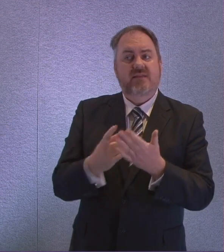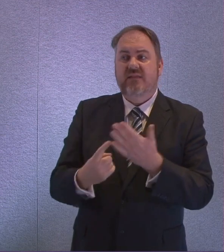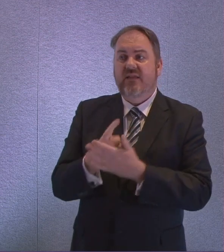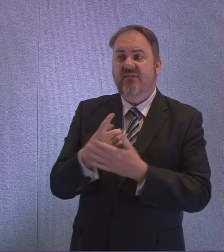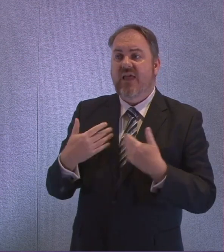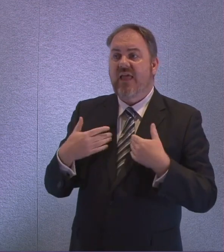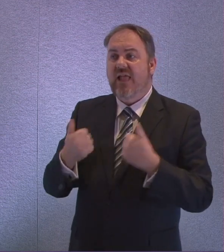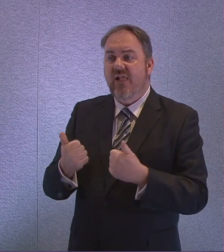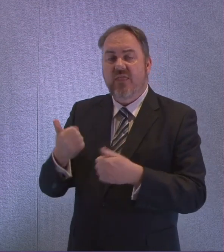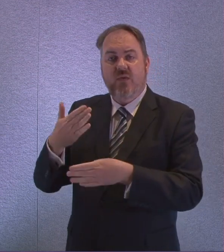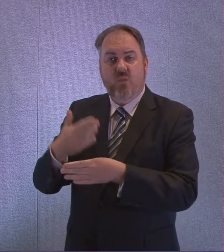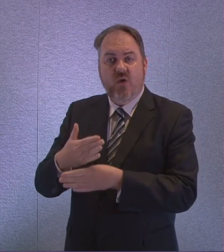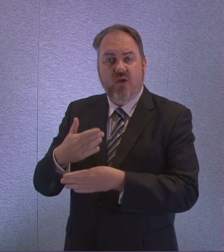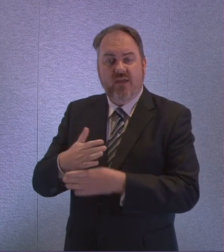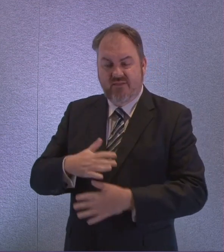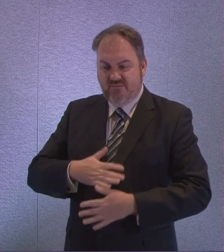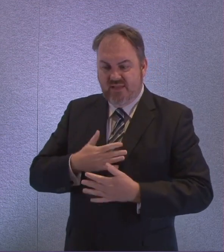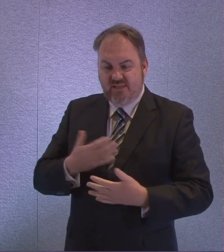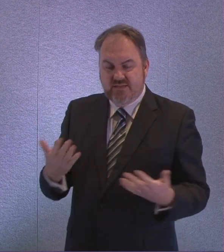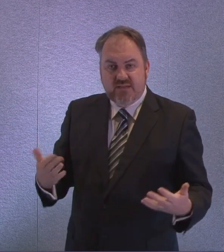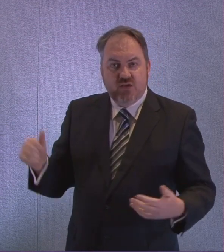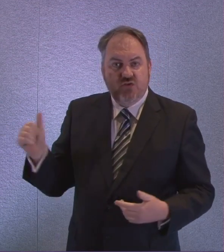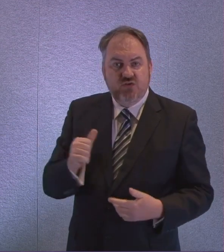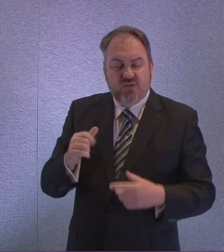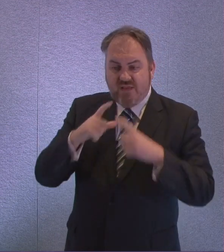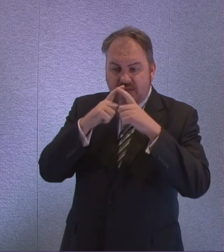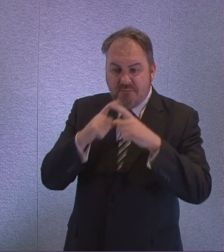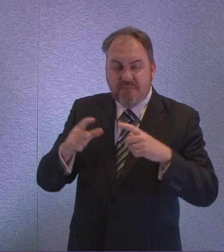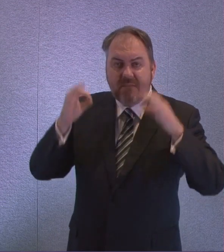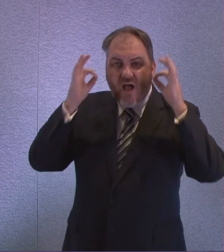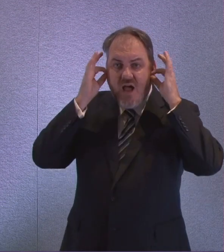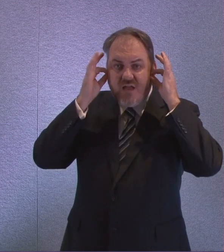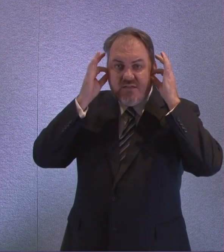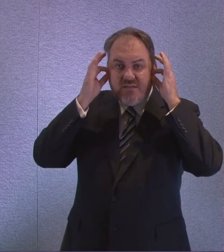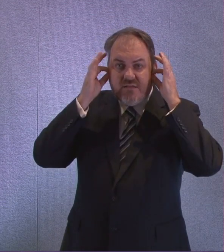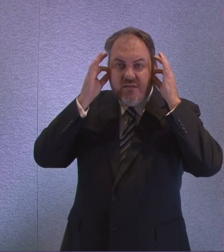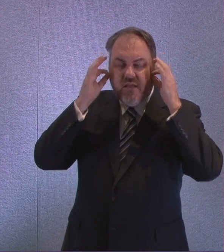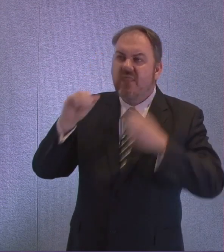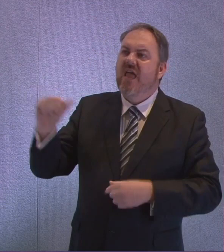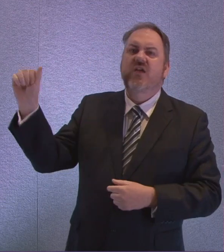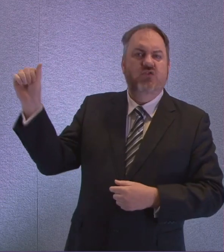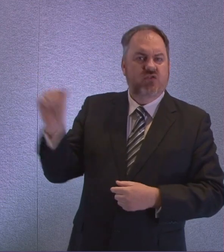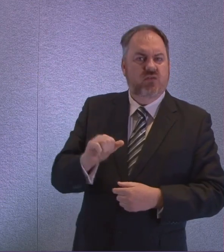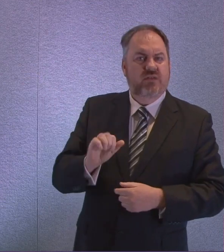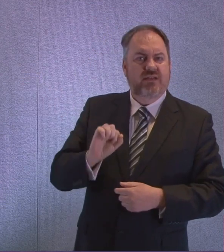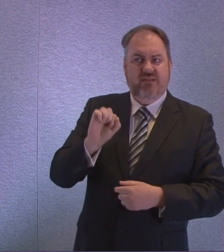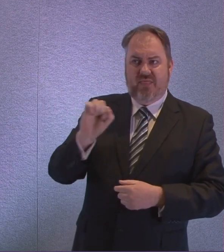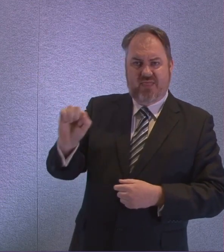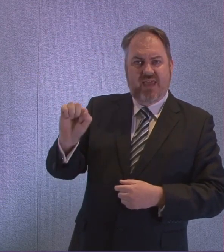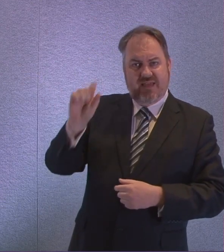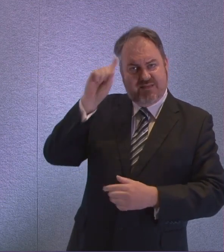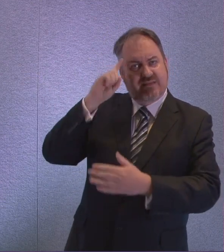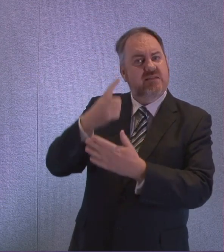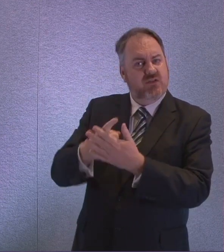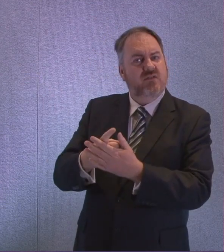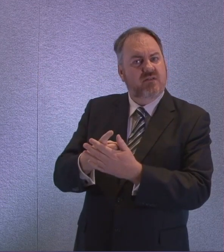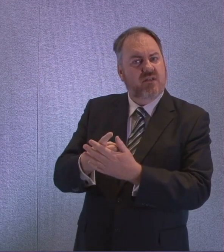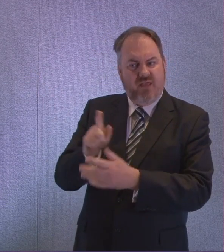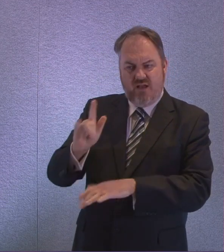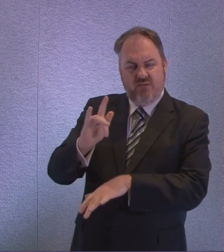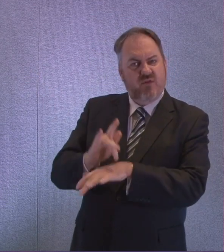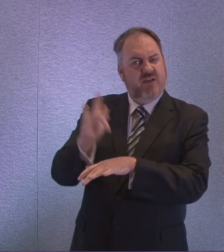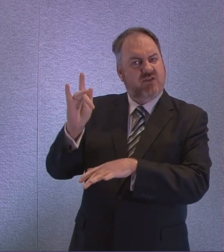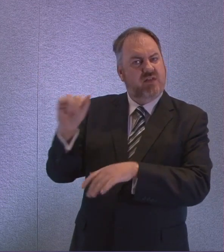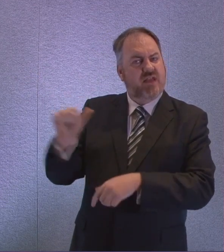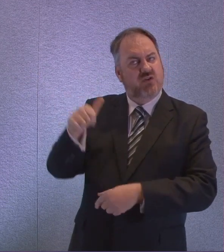on the frontline feels that they should be wearing a mask, they should do so. It is their professional judgment that should be the